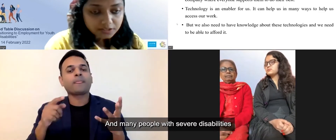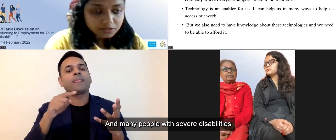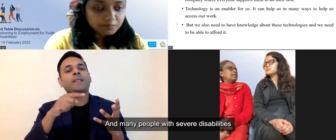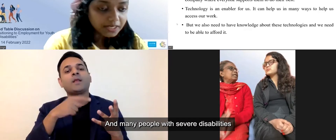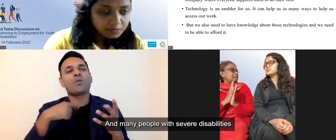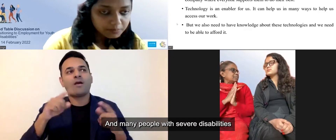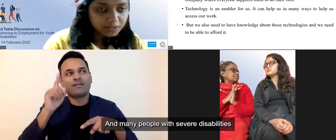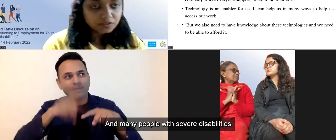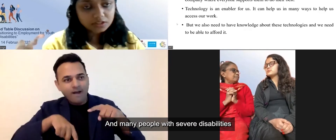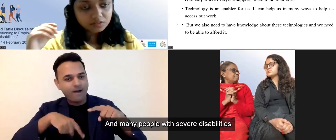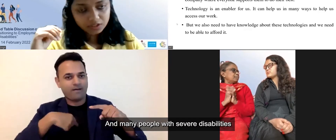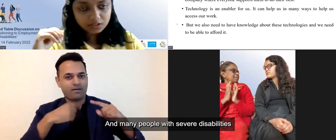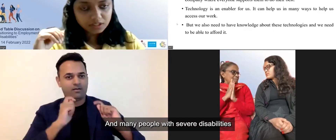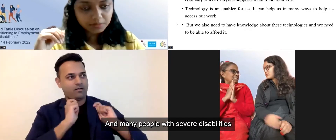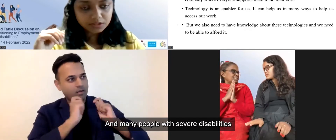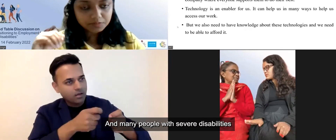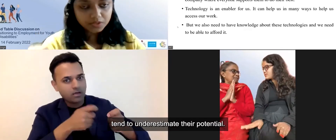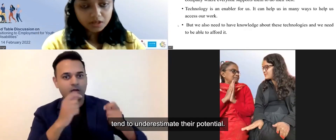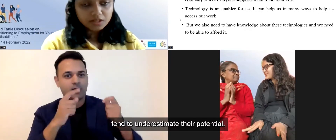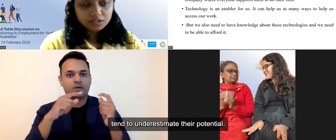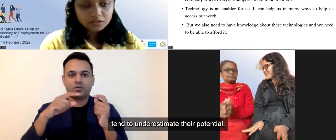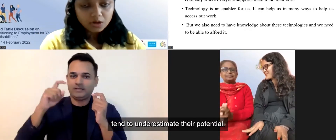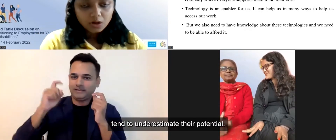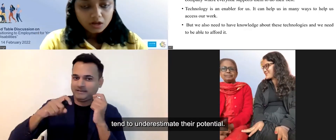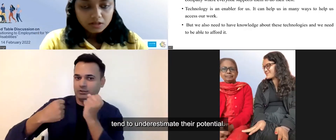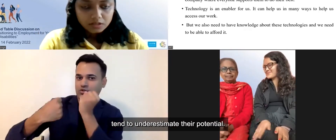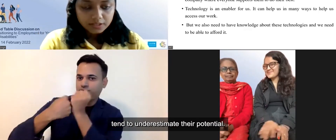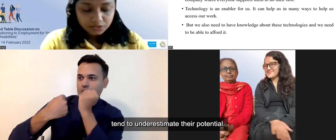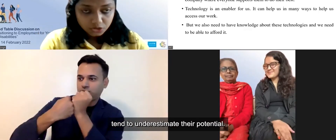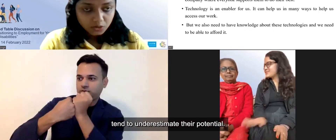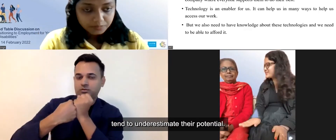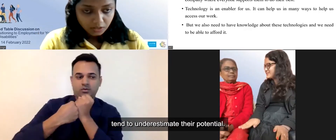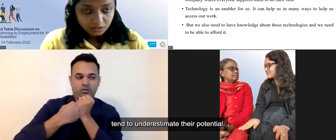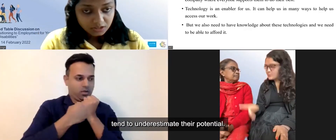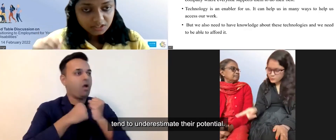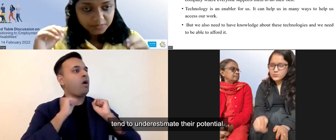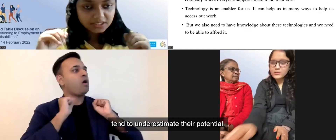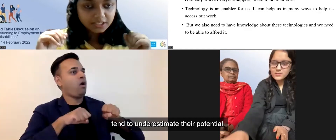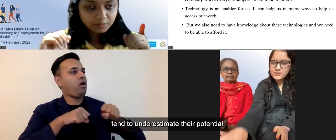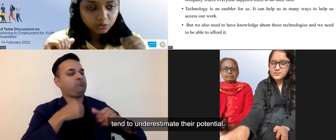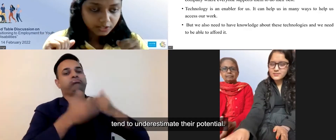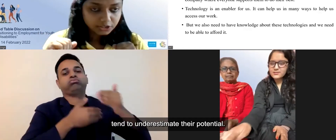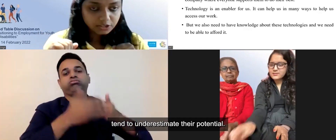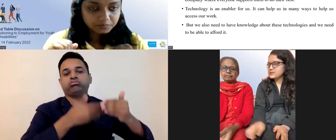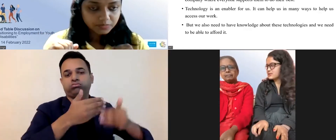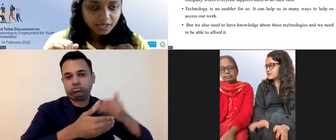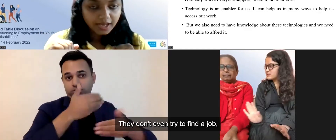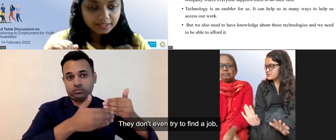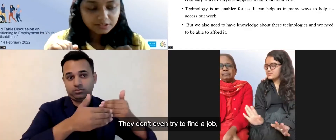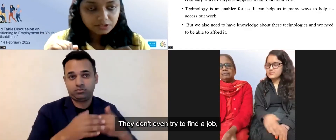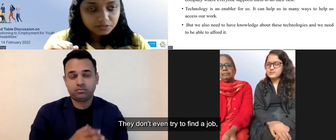And many people with severe disability tend to underestimate their potential.